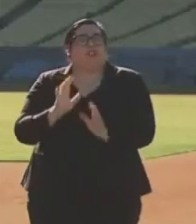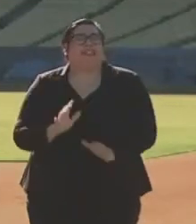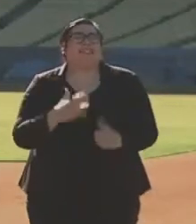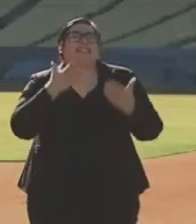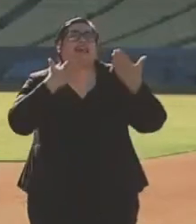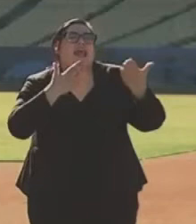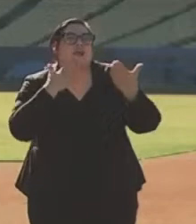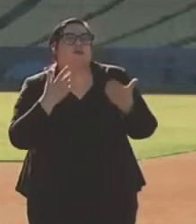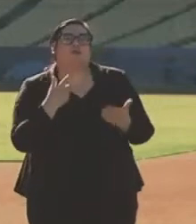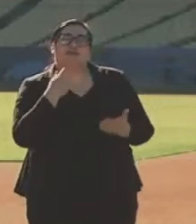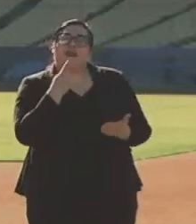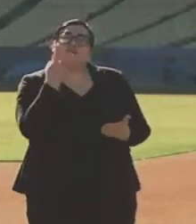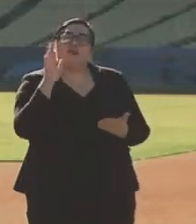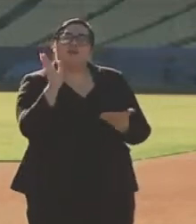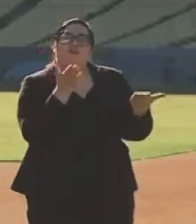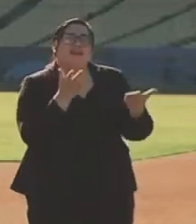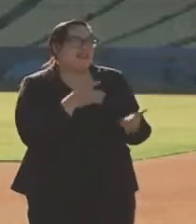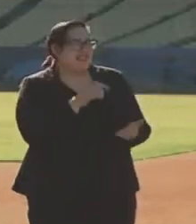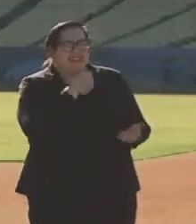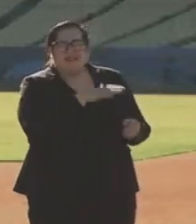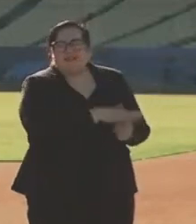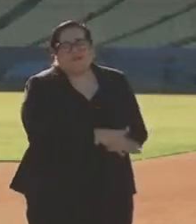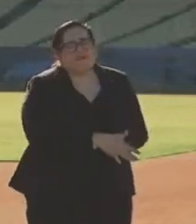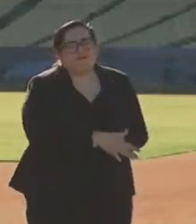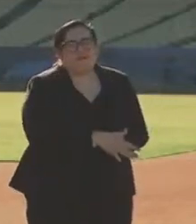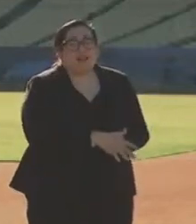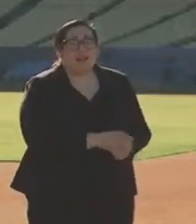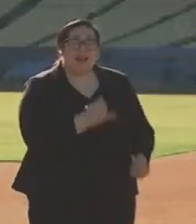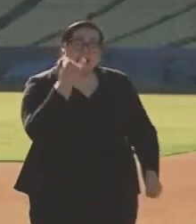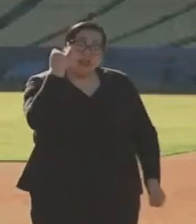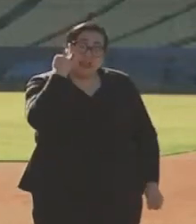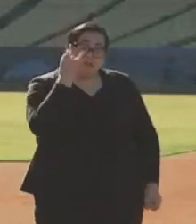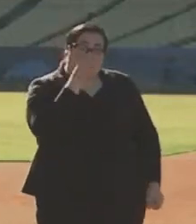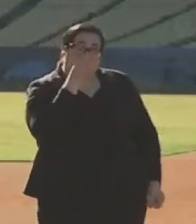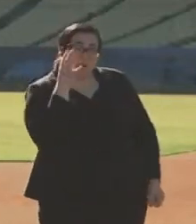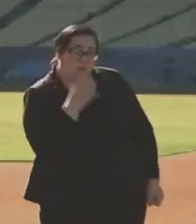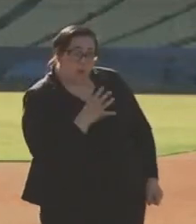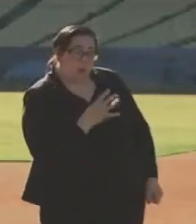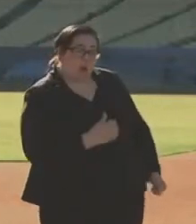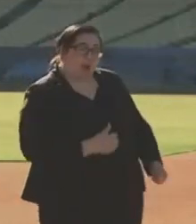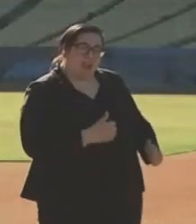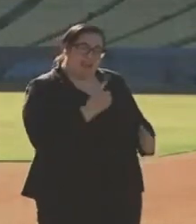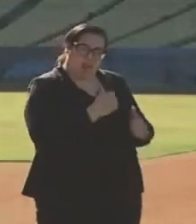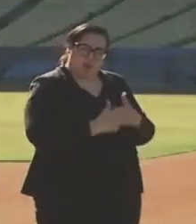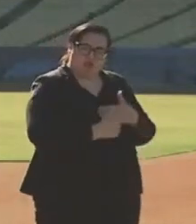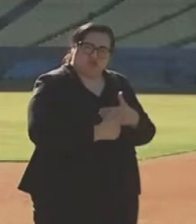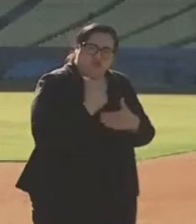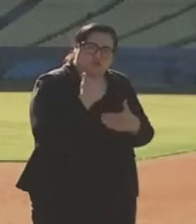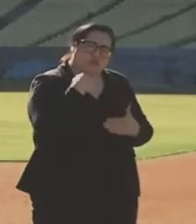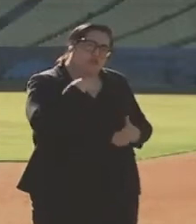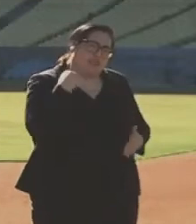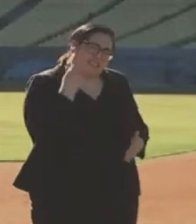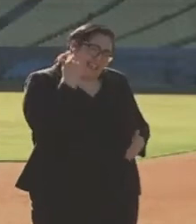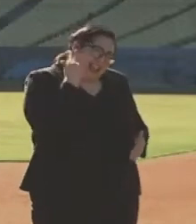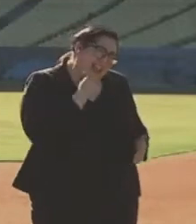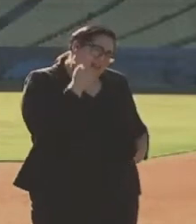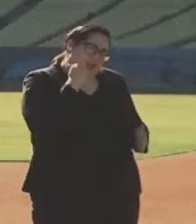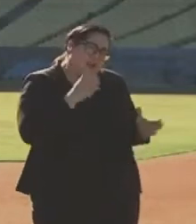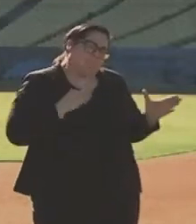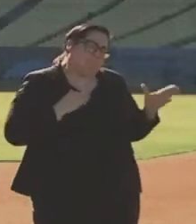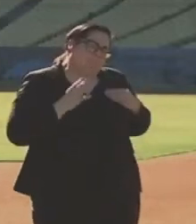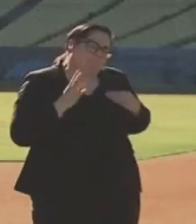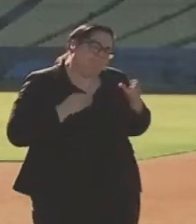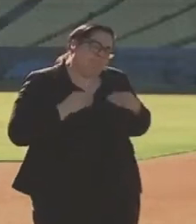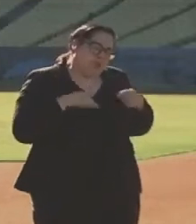thank you for your service, but that cannot be enough if we ignore the life-threatening risks that they take every single day during this